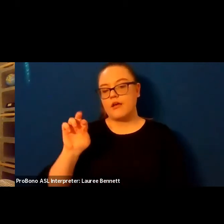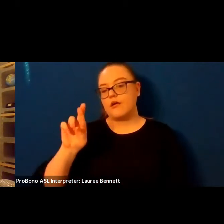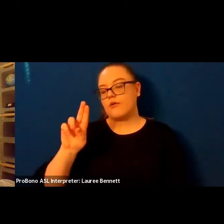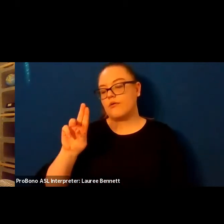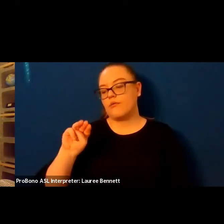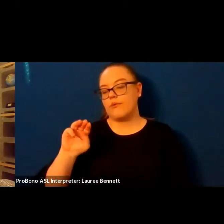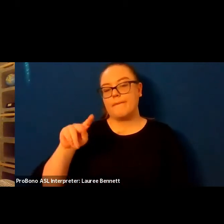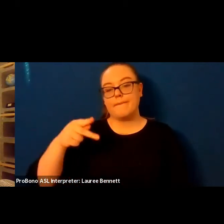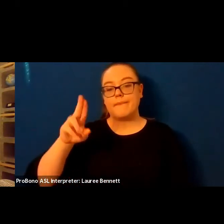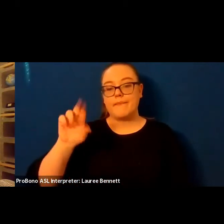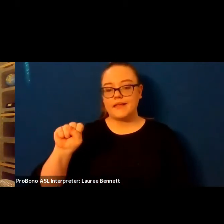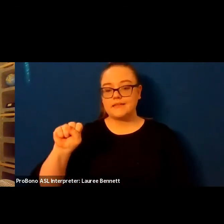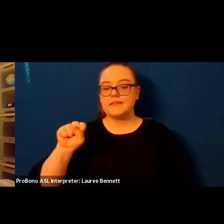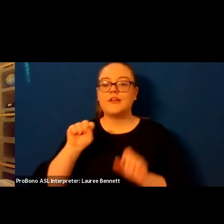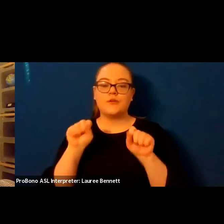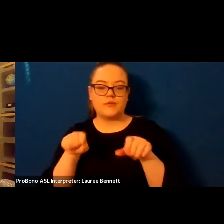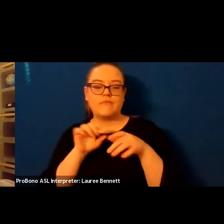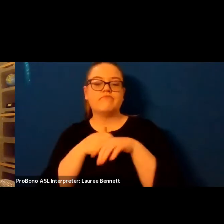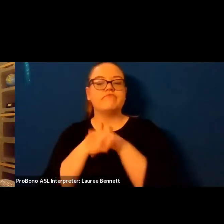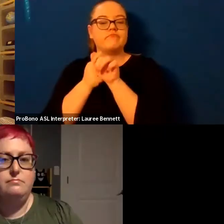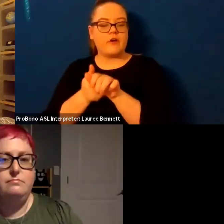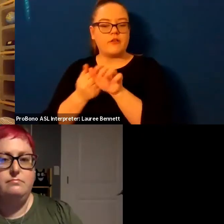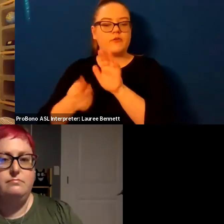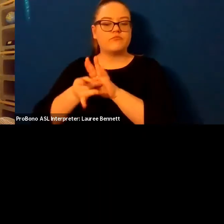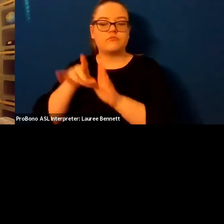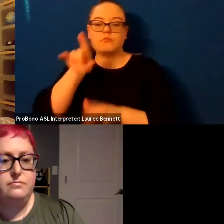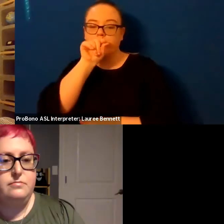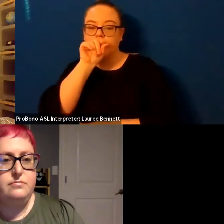marissa says tweet please welcome marissa